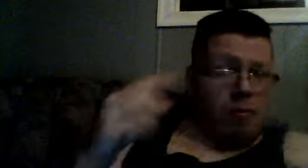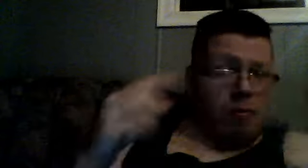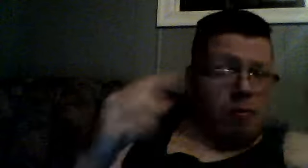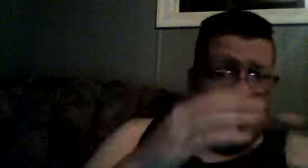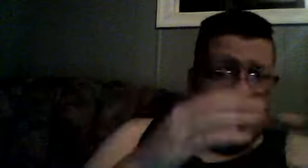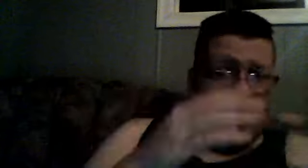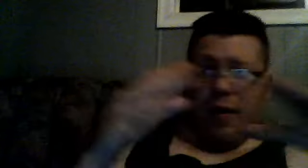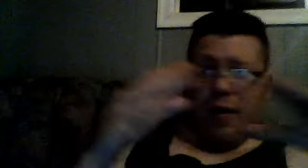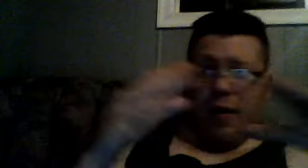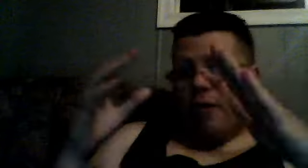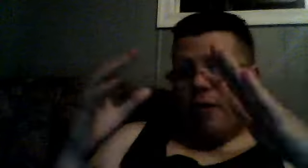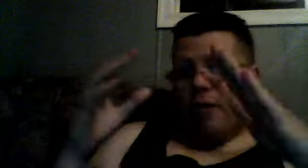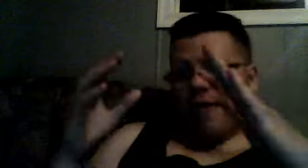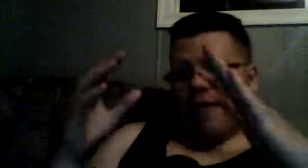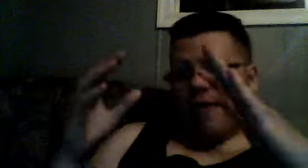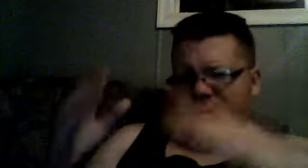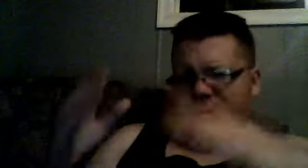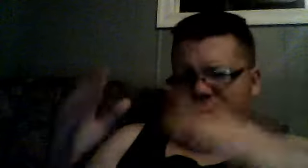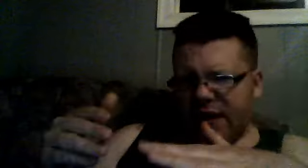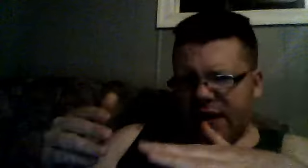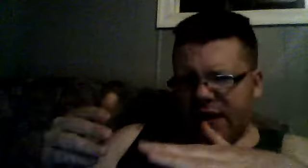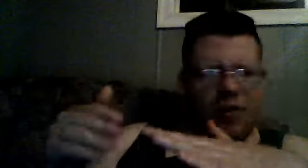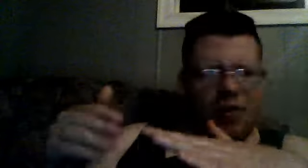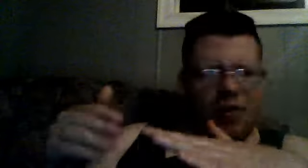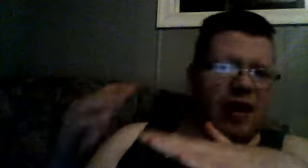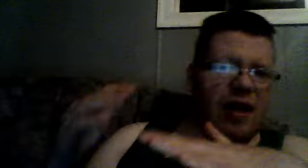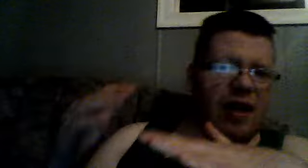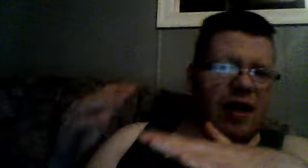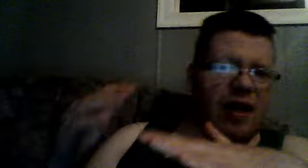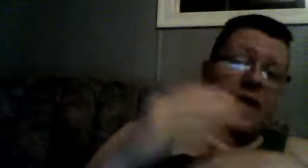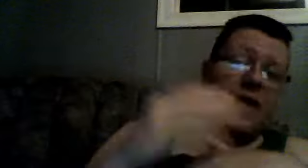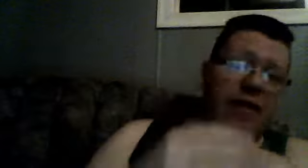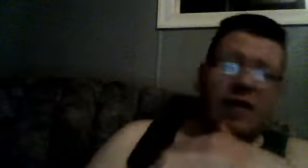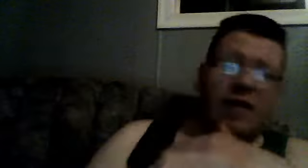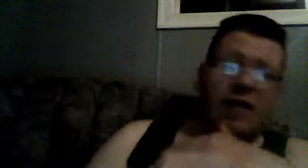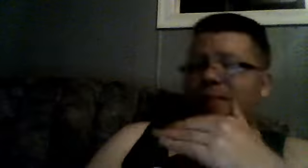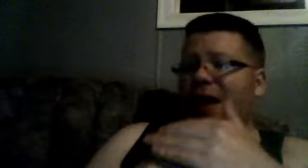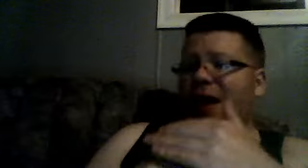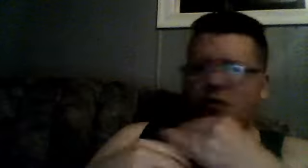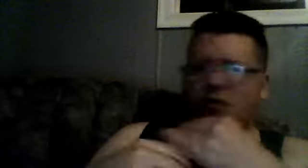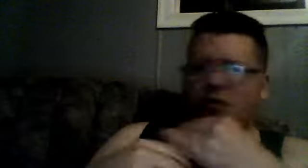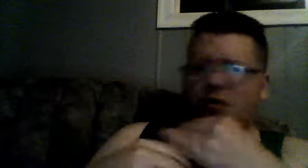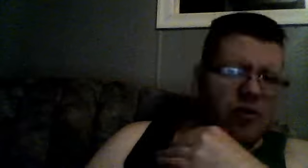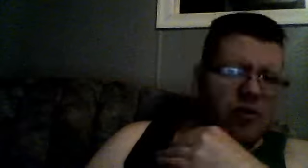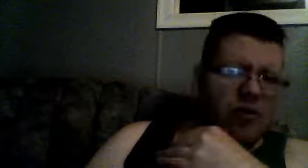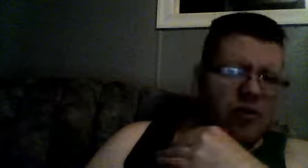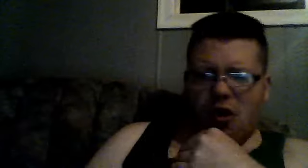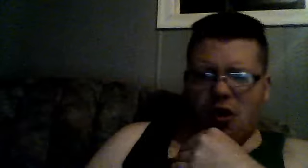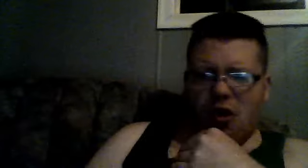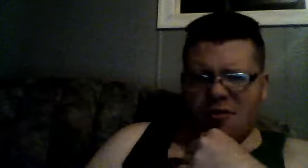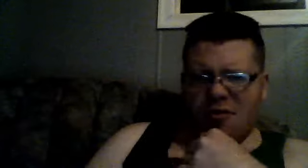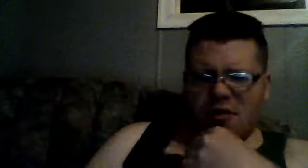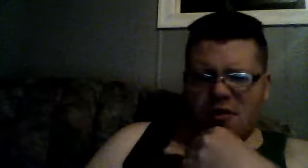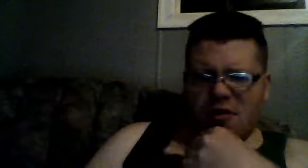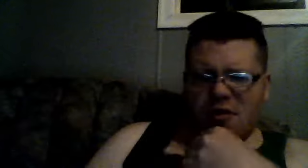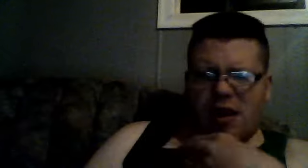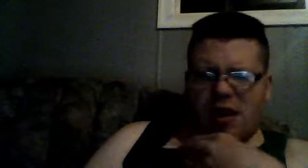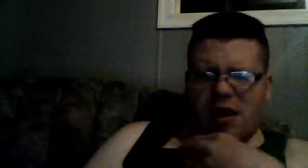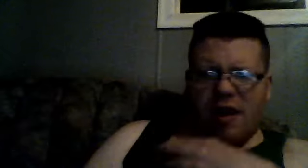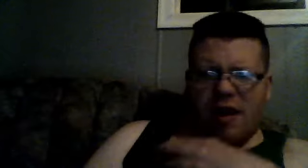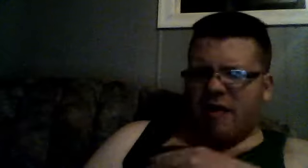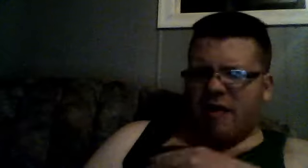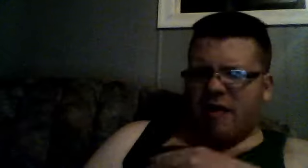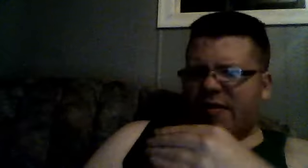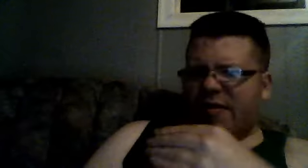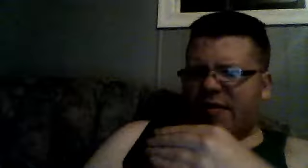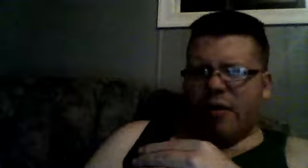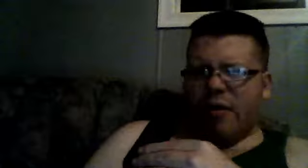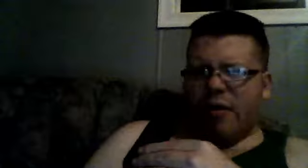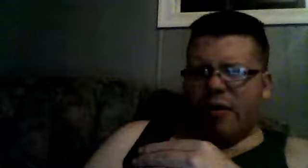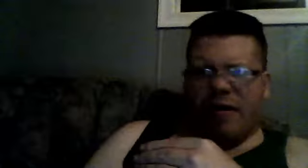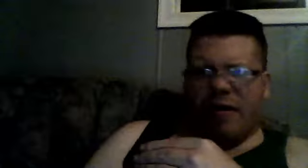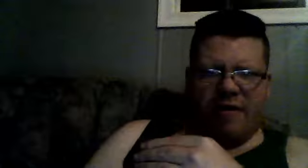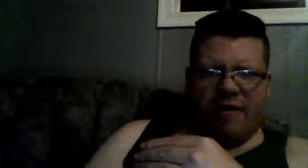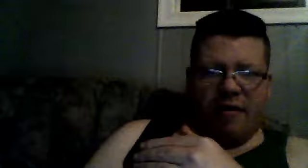a couple, or, they're supposed to be a couple, and, they have, they have, bachelors that are wrong, like, Cobra Commander is the